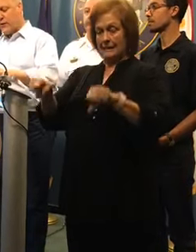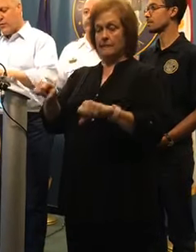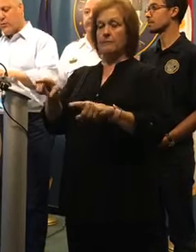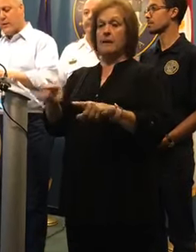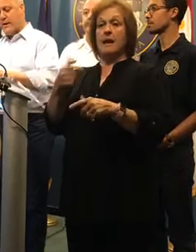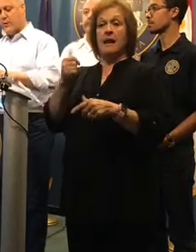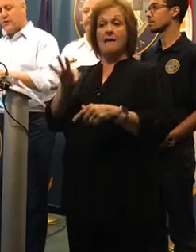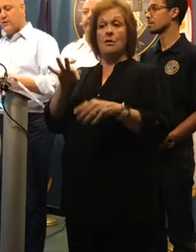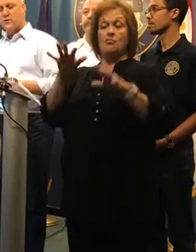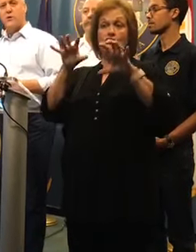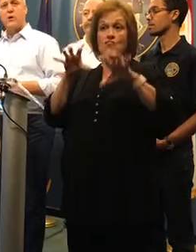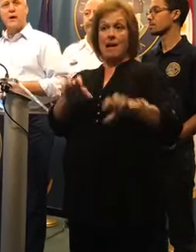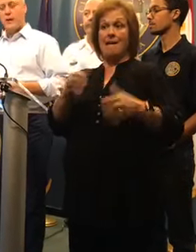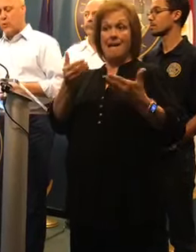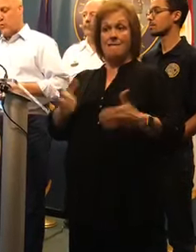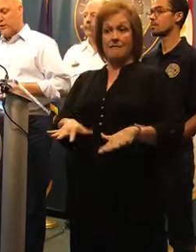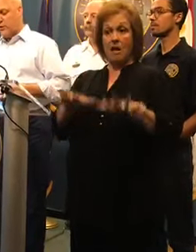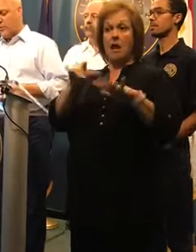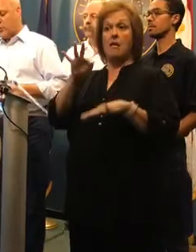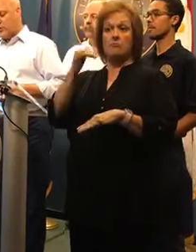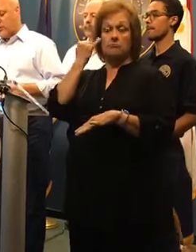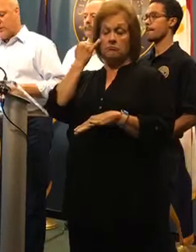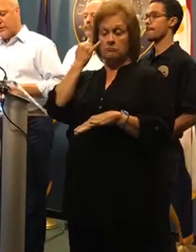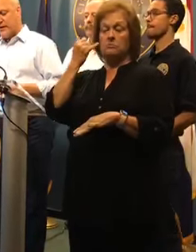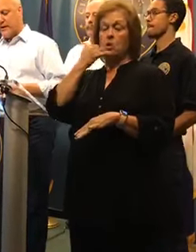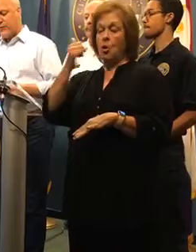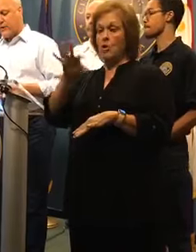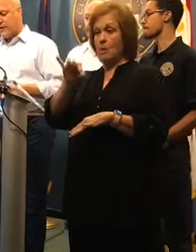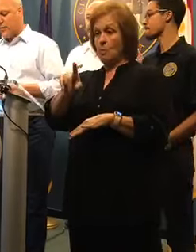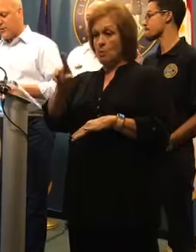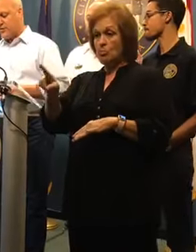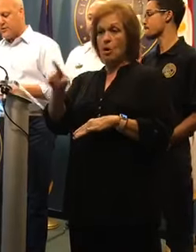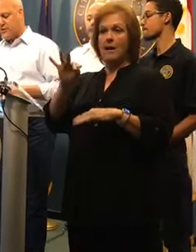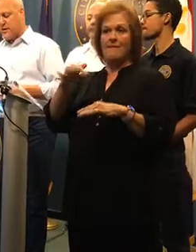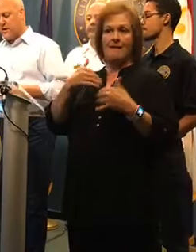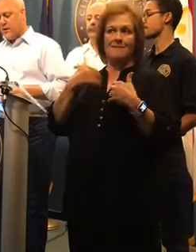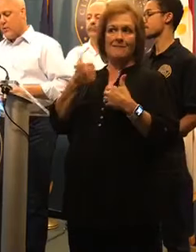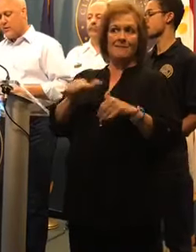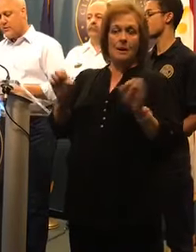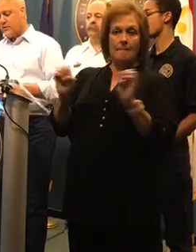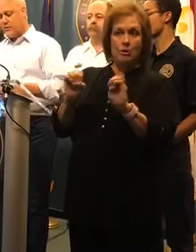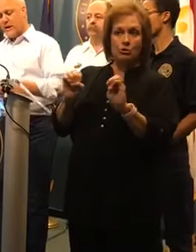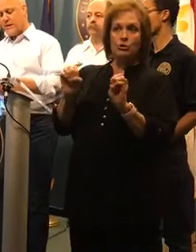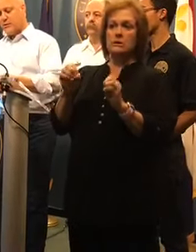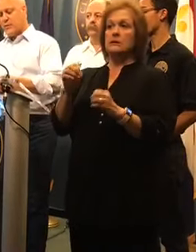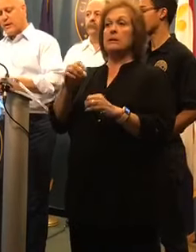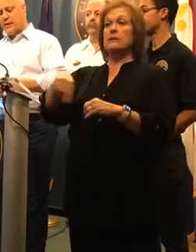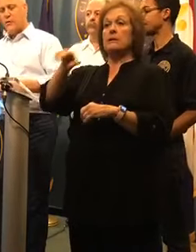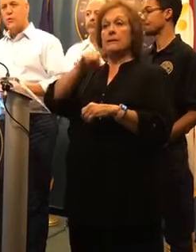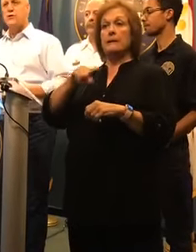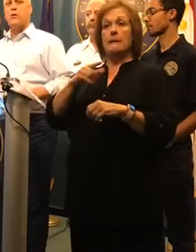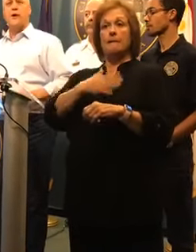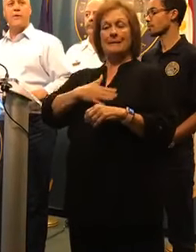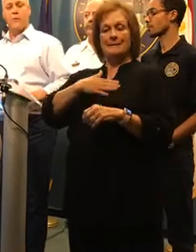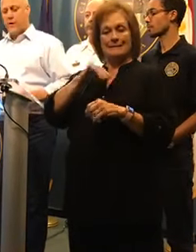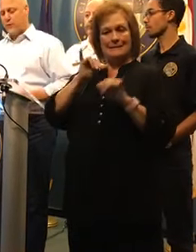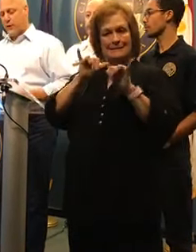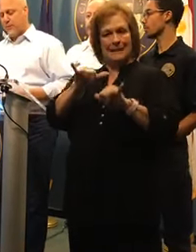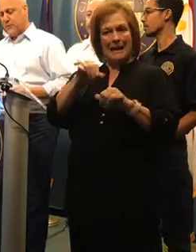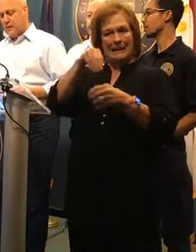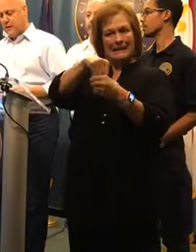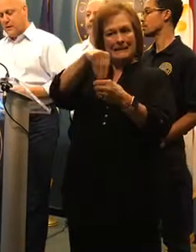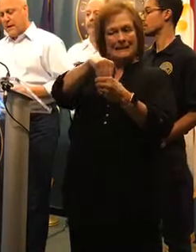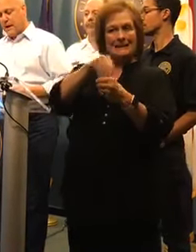rain or flooding, we're reminding residents to call 911 to report street flooding and life-threatening emergencies. Residents are advised to remain indoors during a heavy